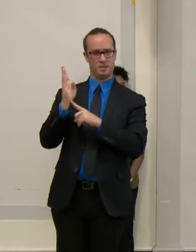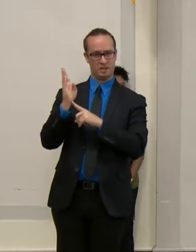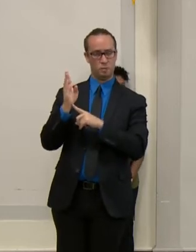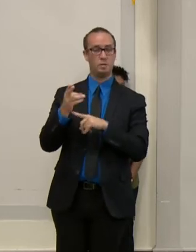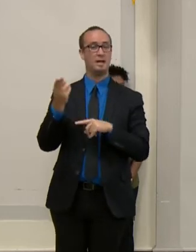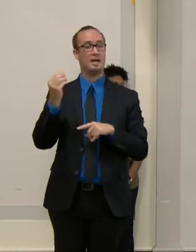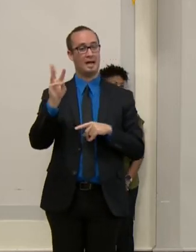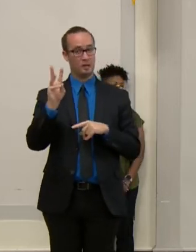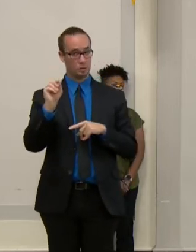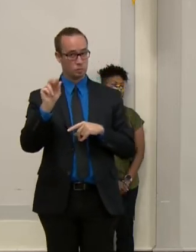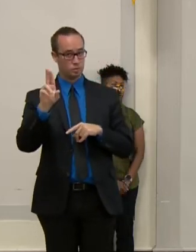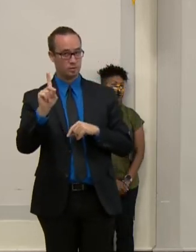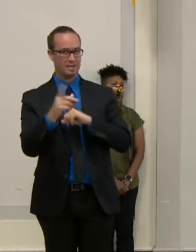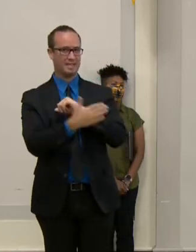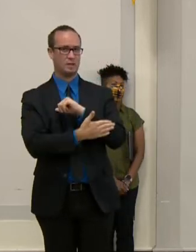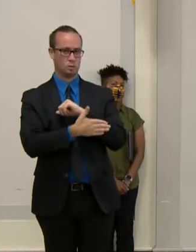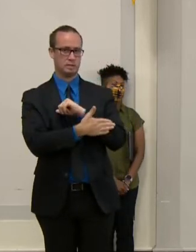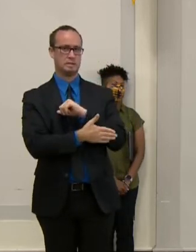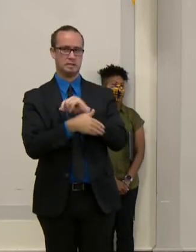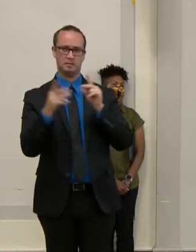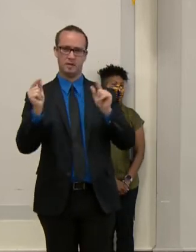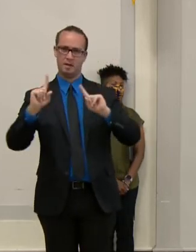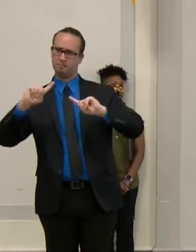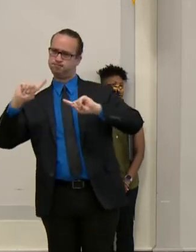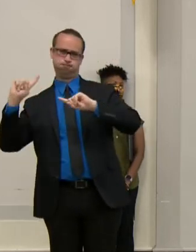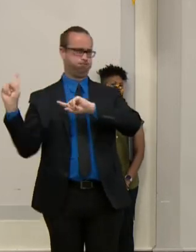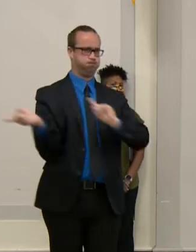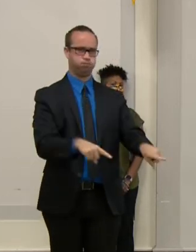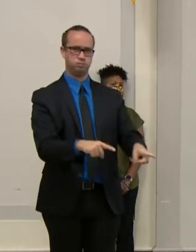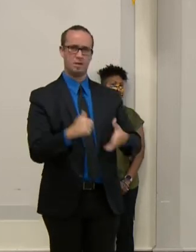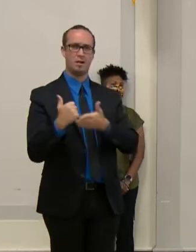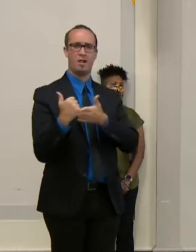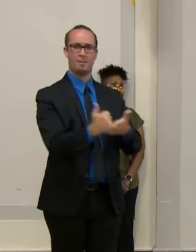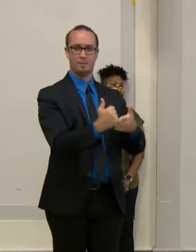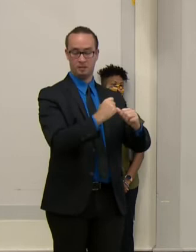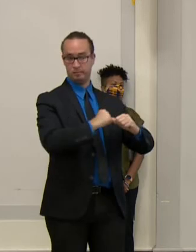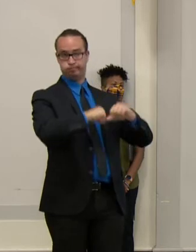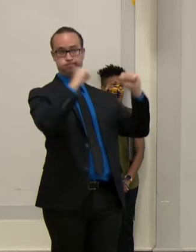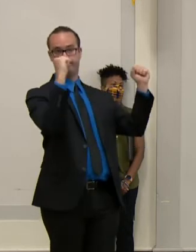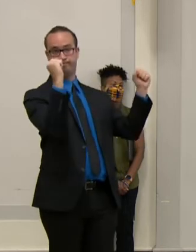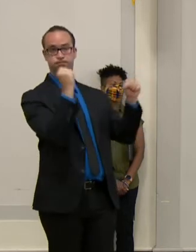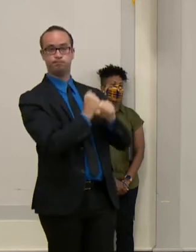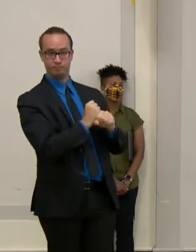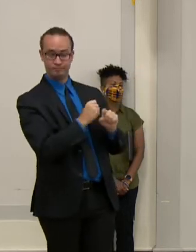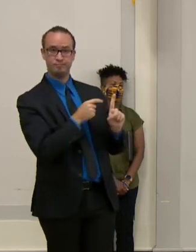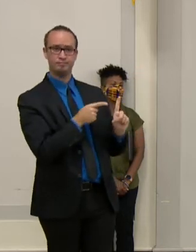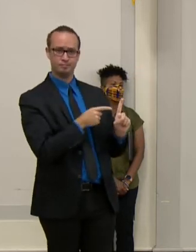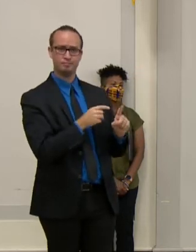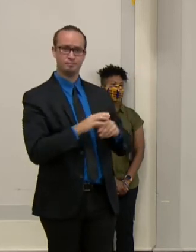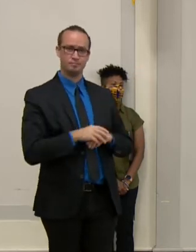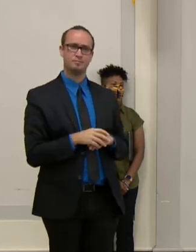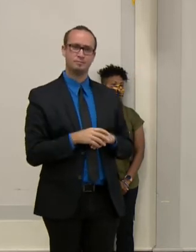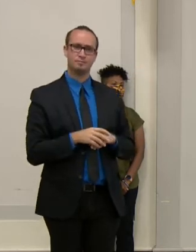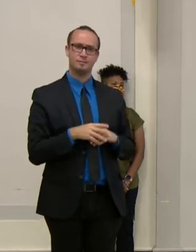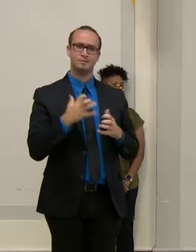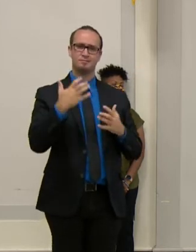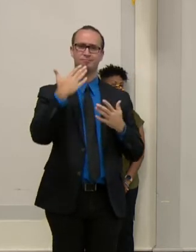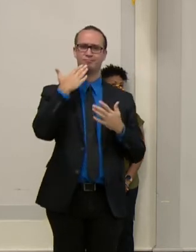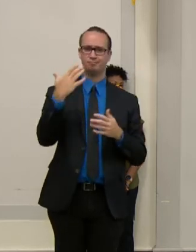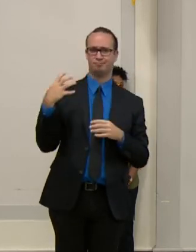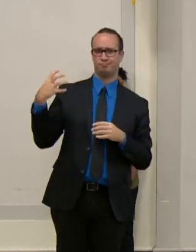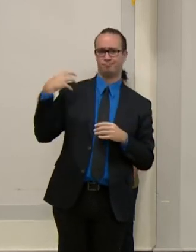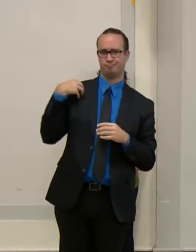we needed it the most. I want to thank our elected officials like City Council President Brandon Scott, Councilman Yitzi Schleifer,